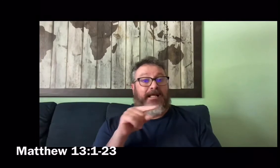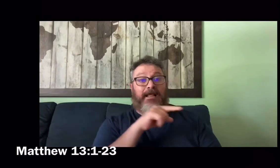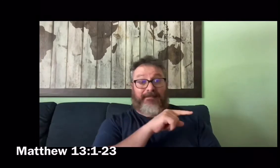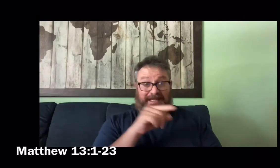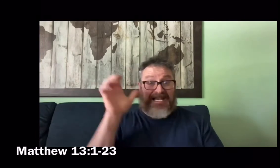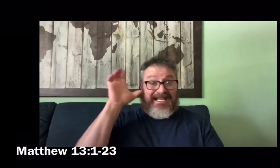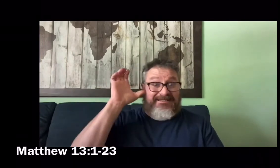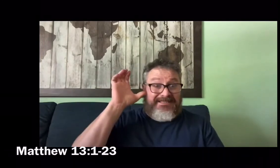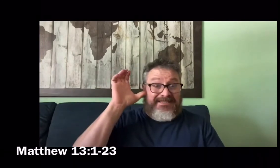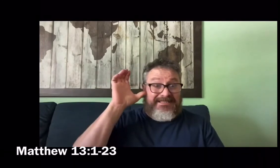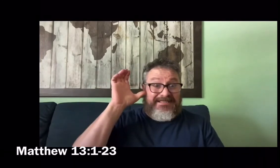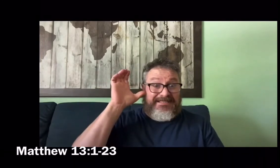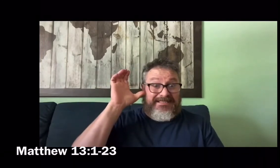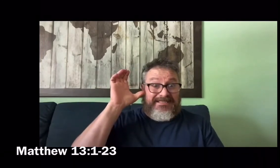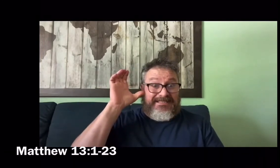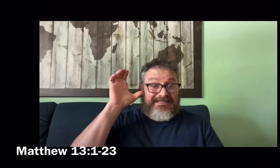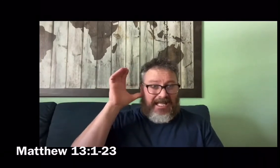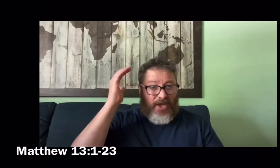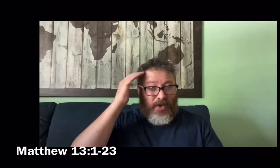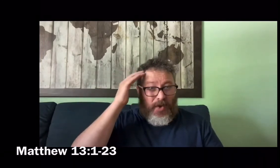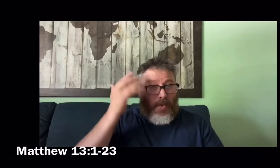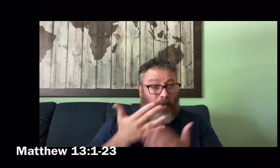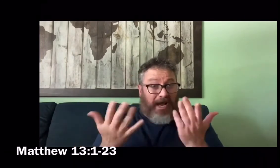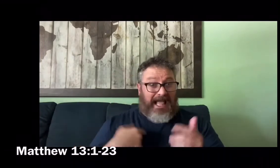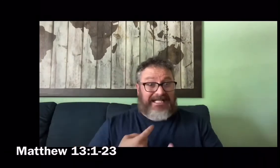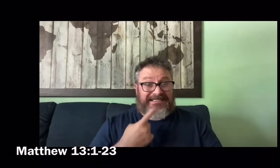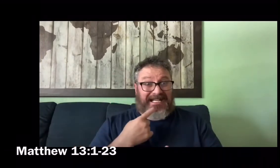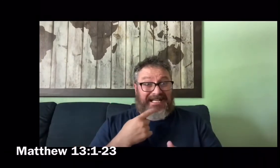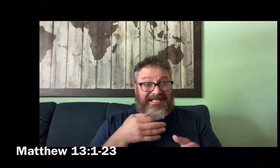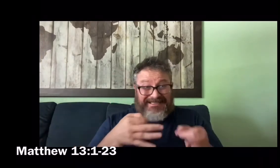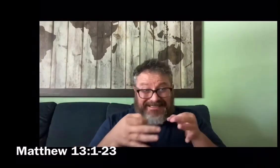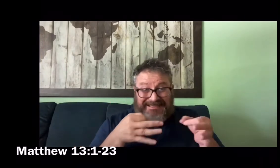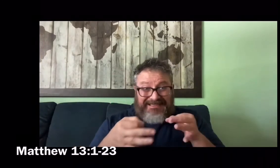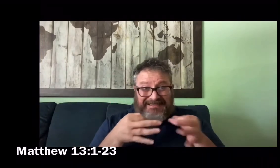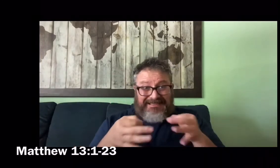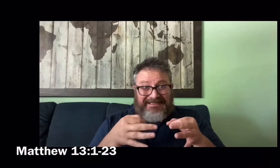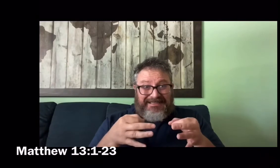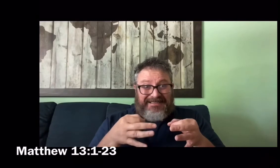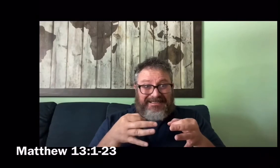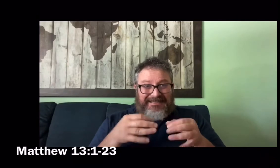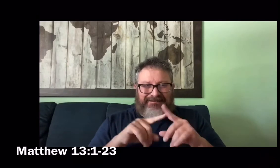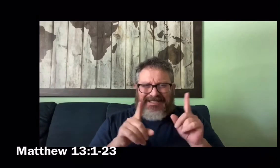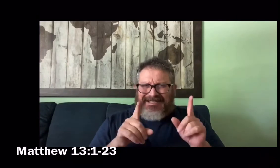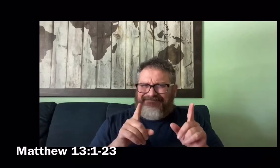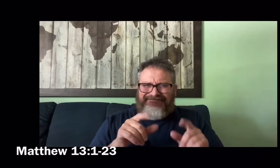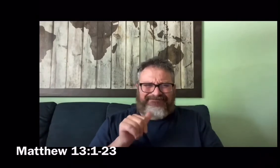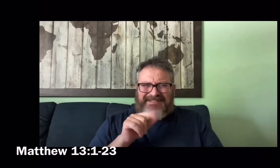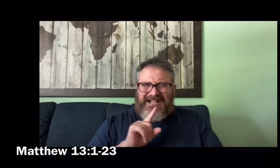and hear but do not listen or understand.